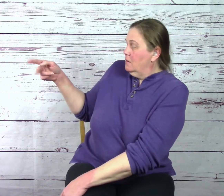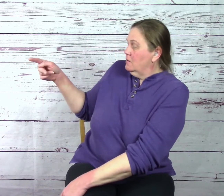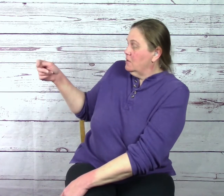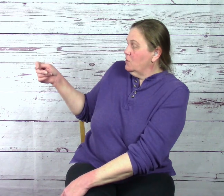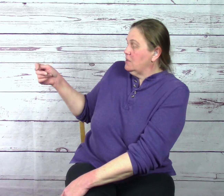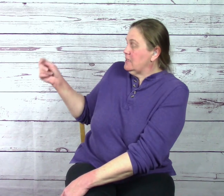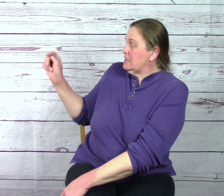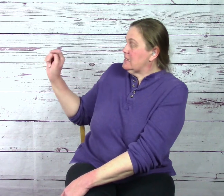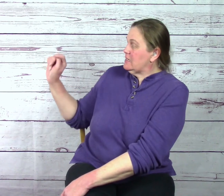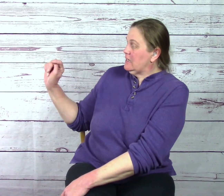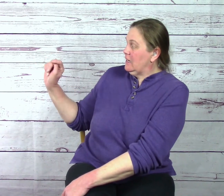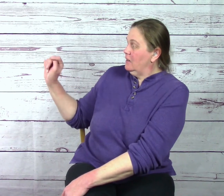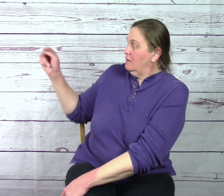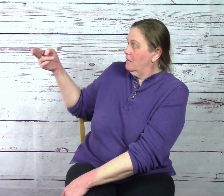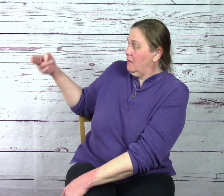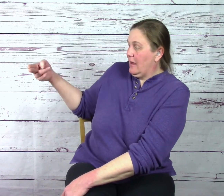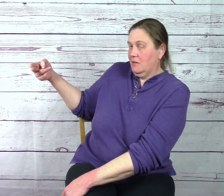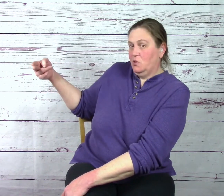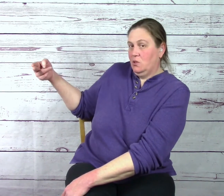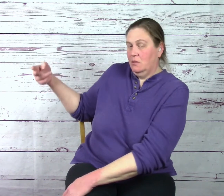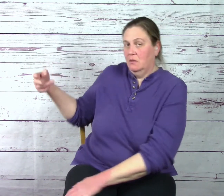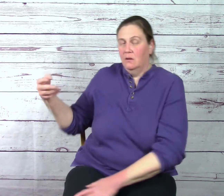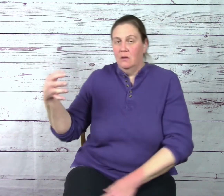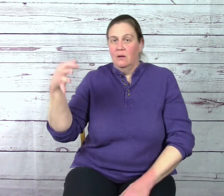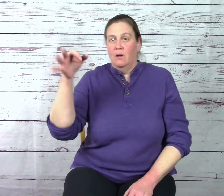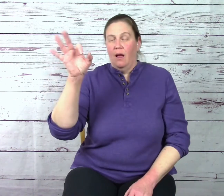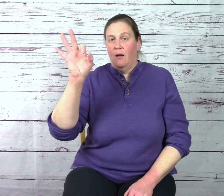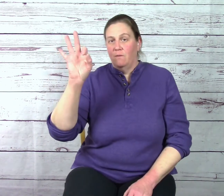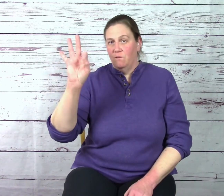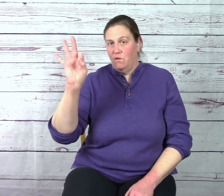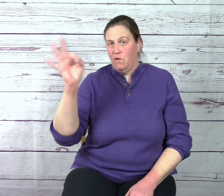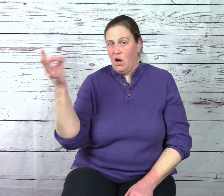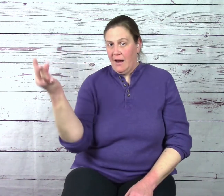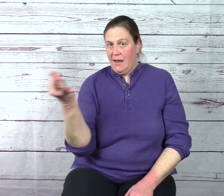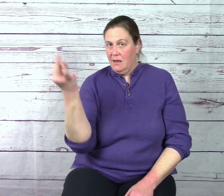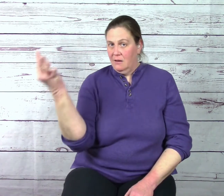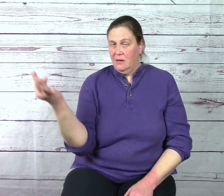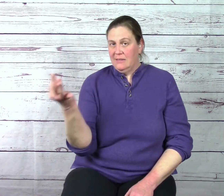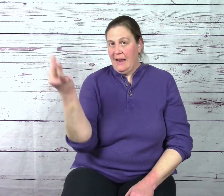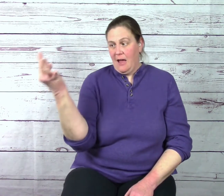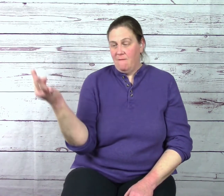Tuesday is F. Saturday is a F.